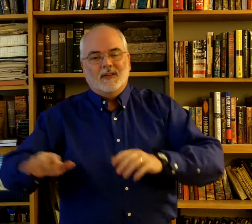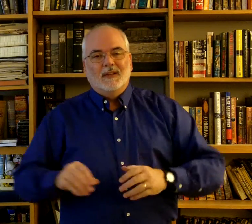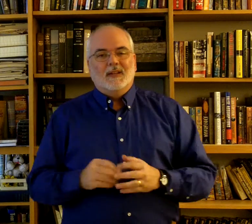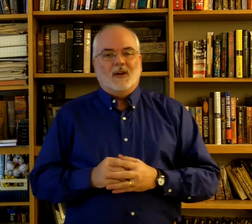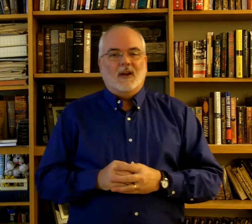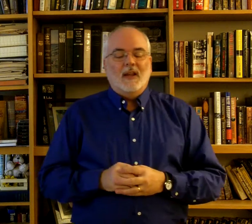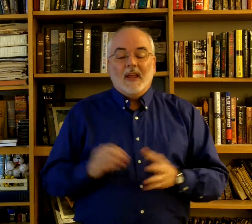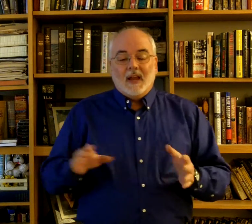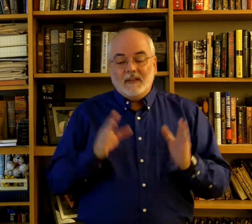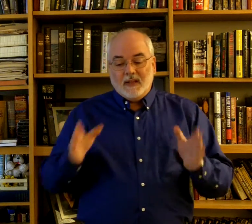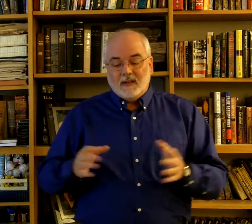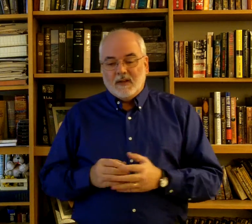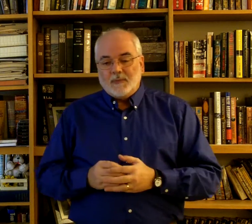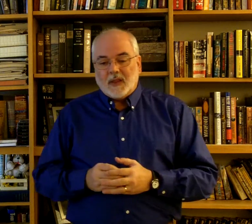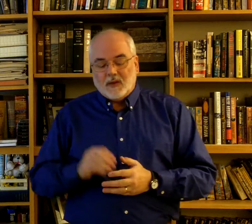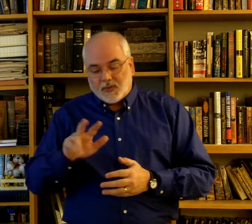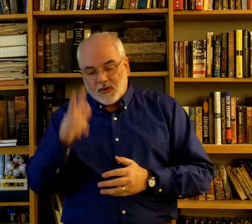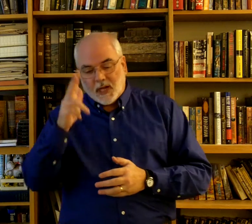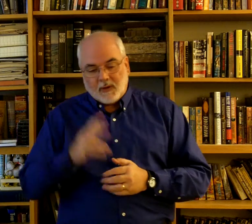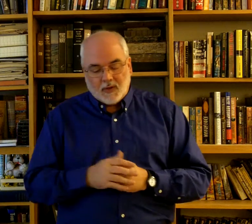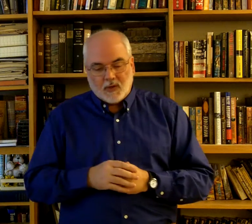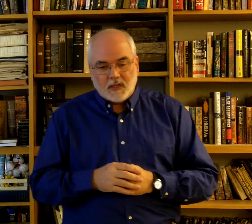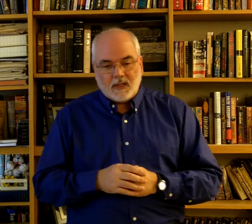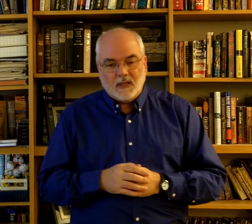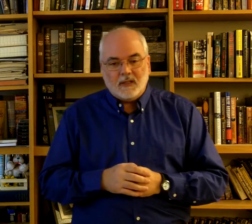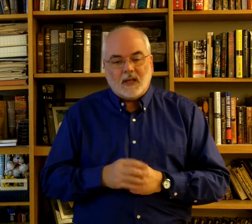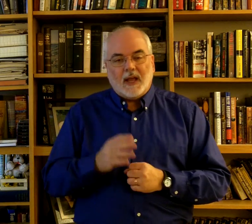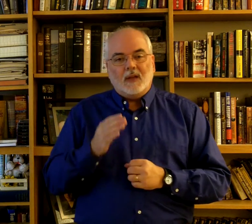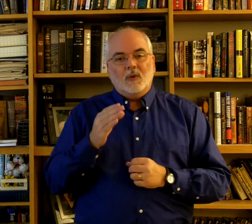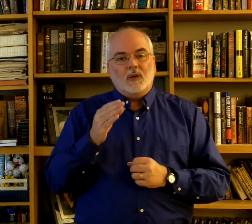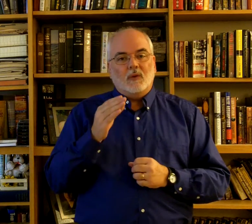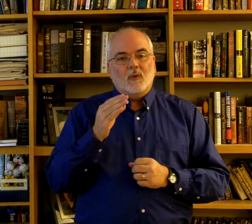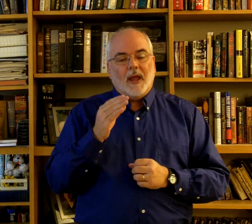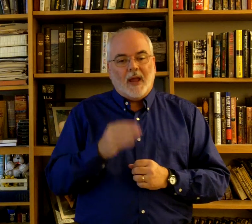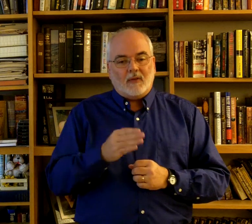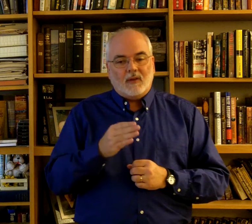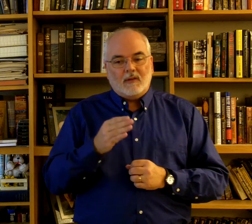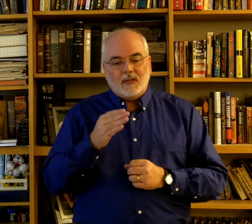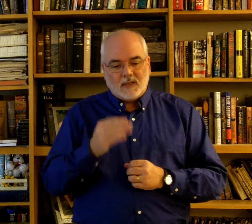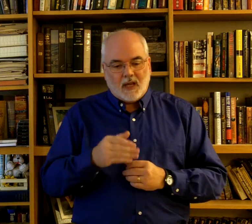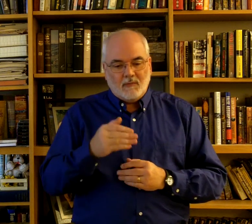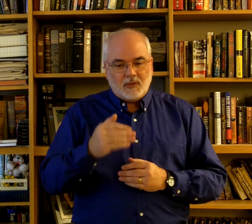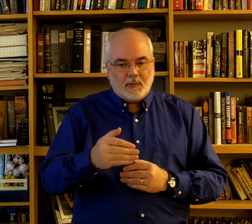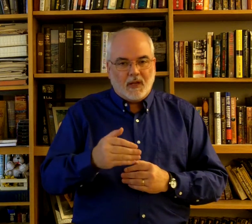Alright? And, in the end, the third time I do this is I do it at the same speed